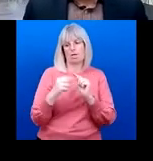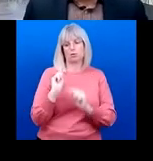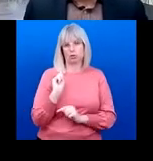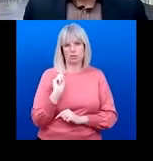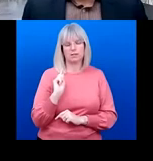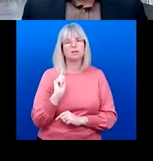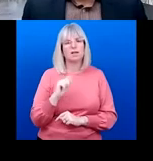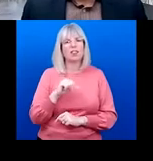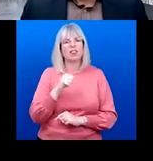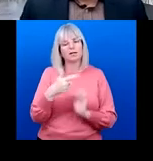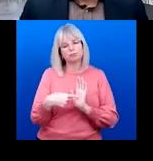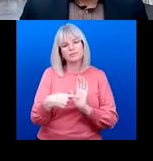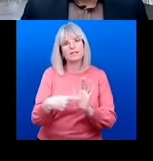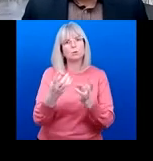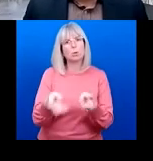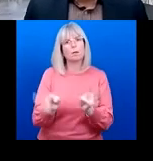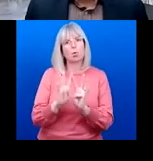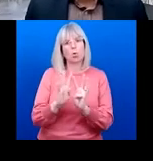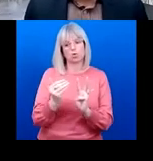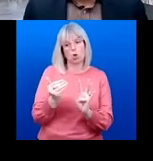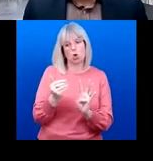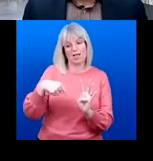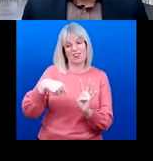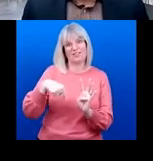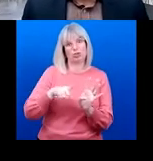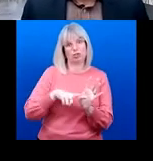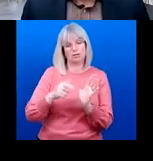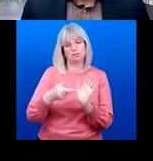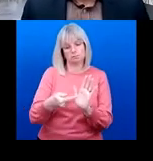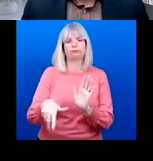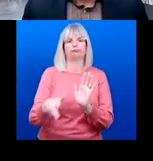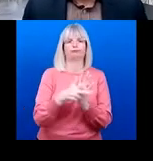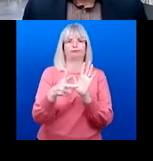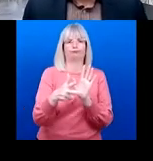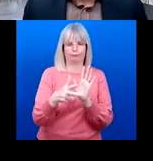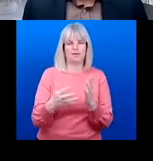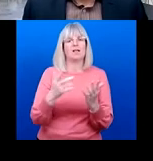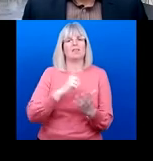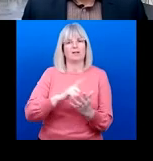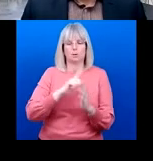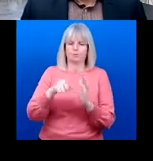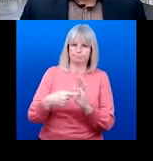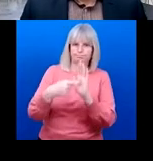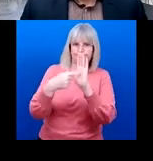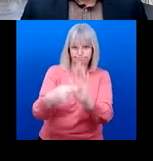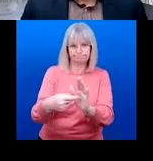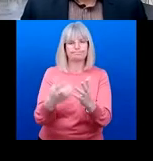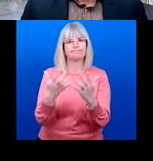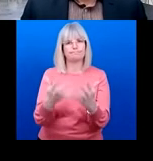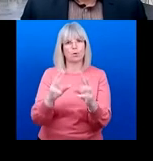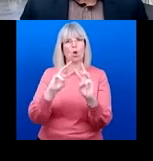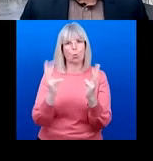this year, where they are endorsed, which has culminated in these targets now being presented for endorsement at the current World Health Assembly.